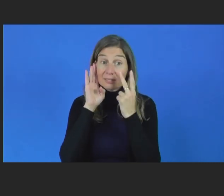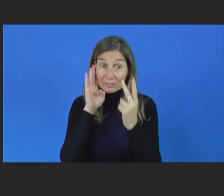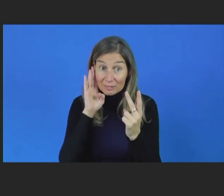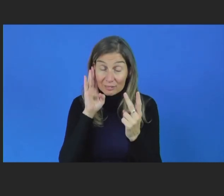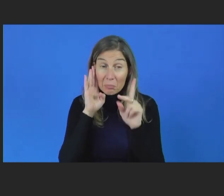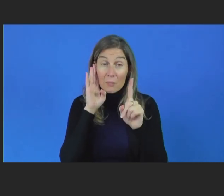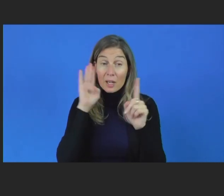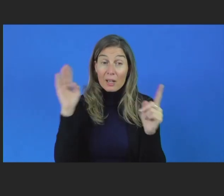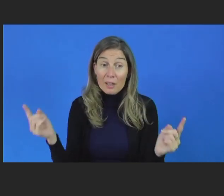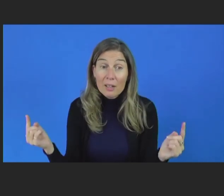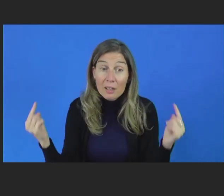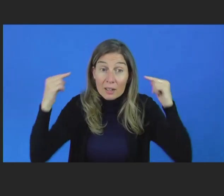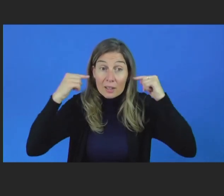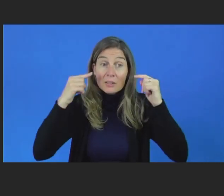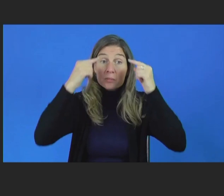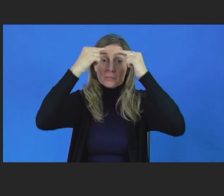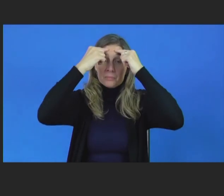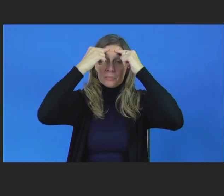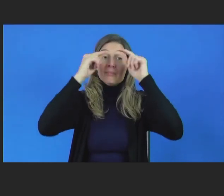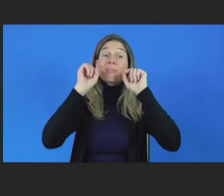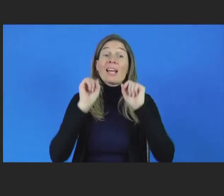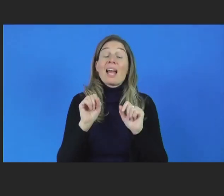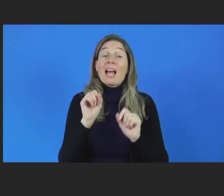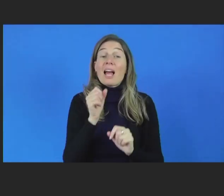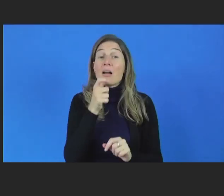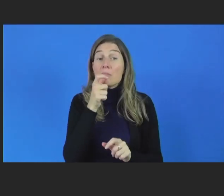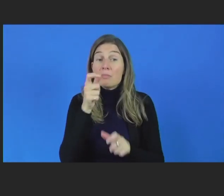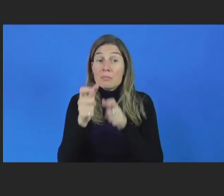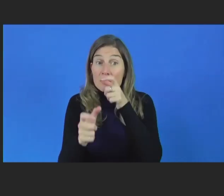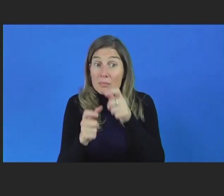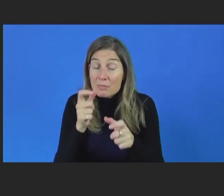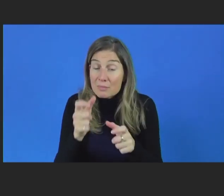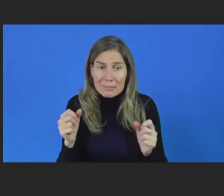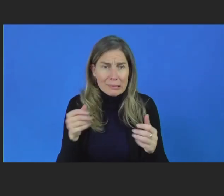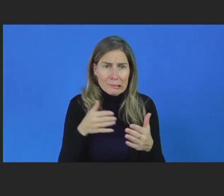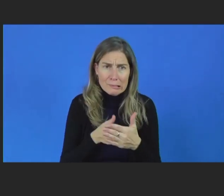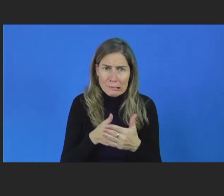not able either to vocalize their comments or they. They.